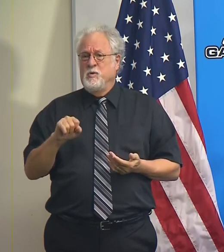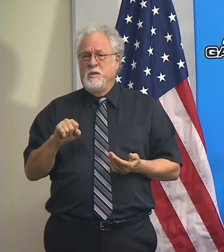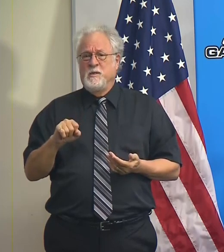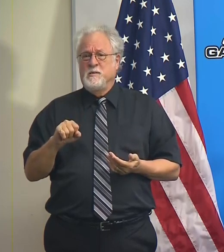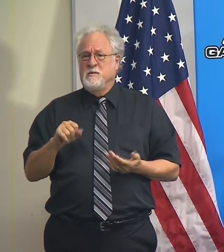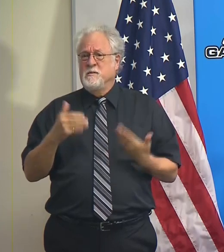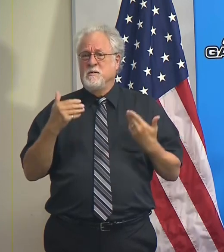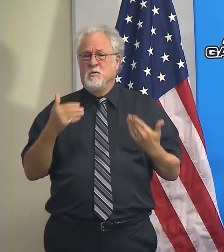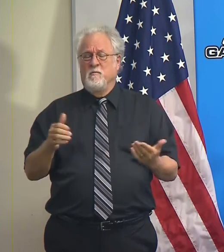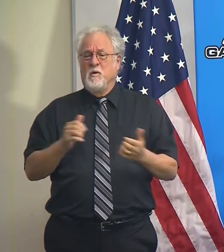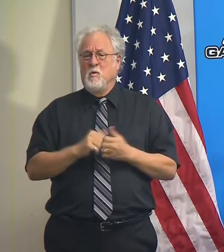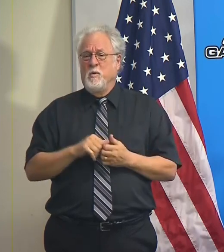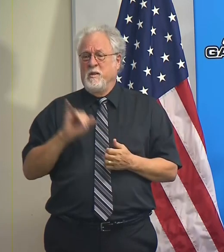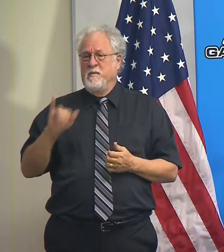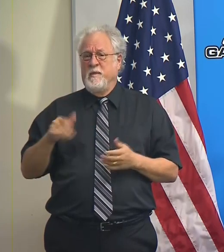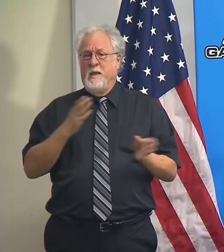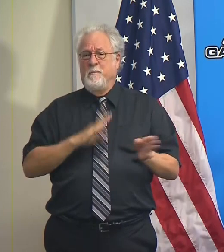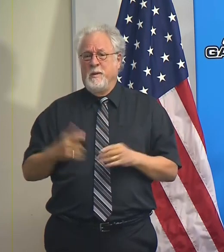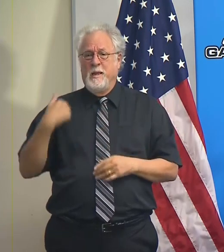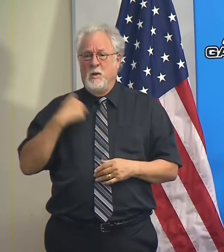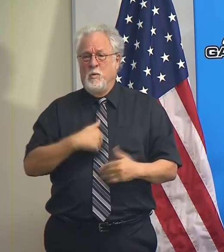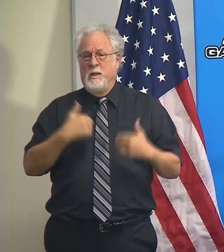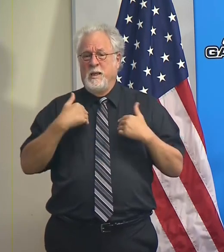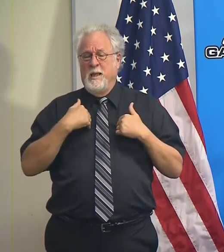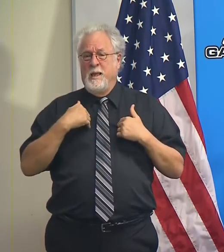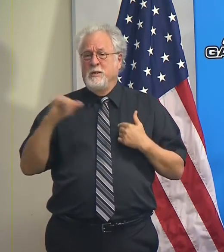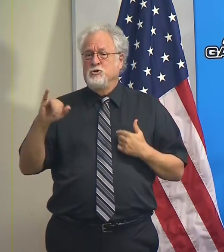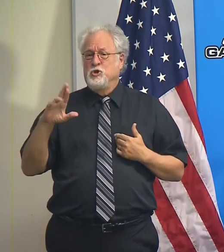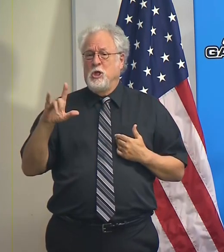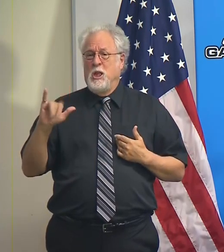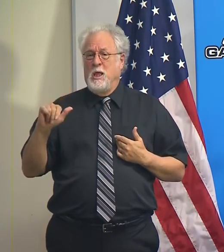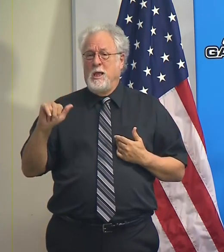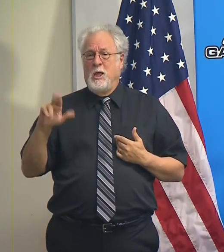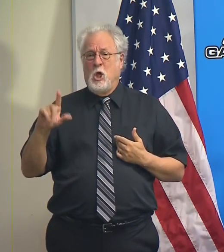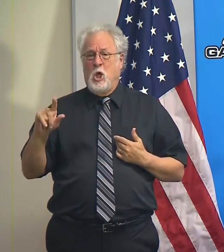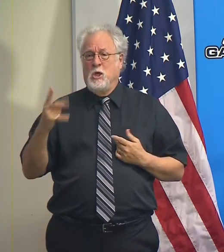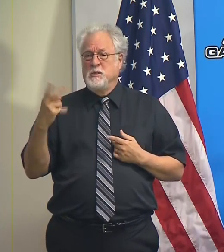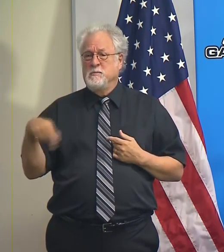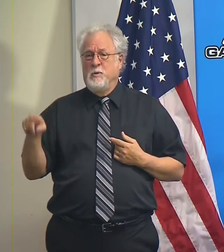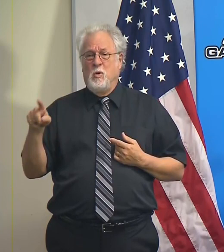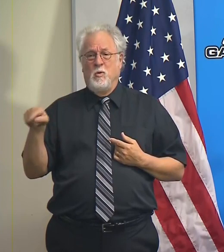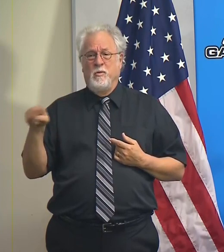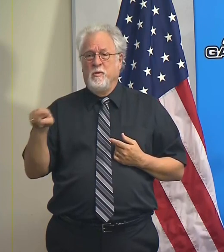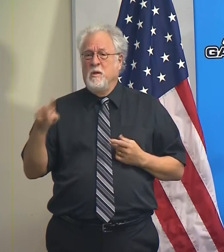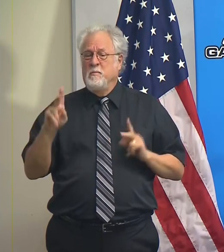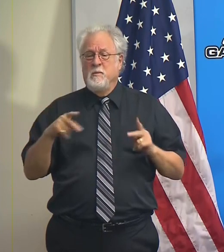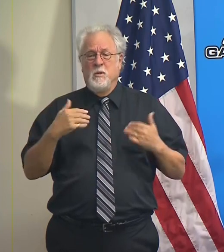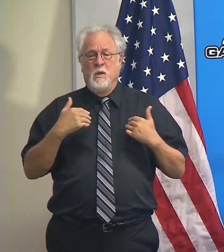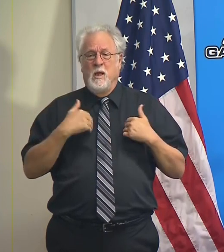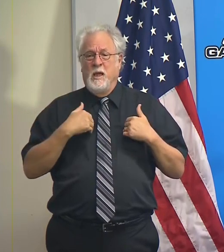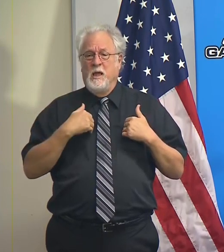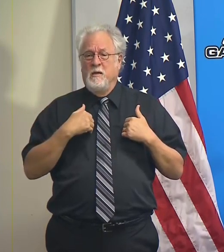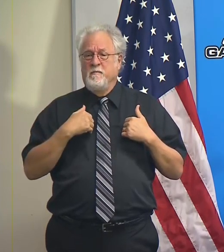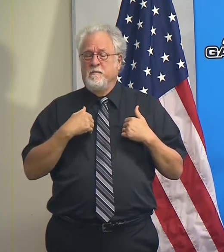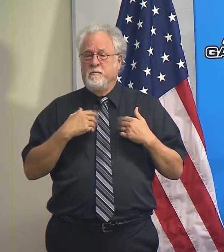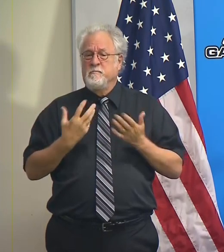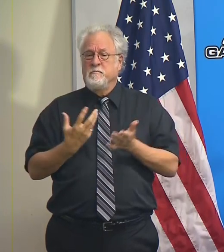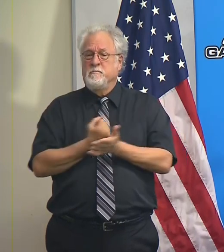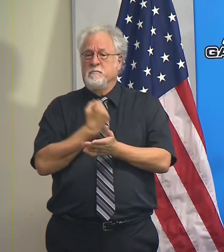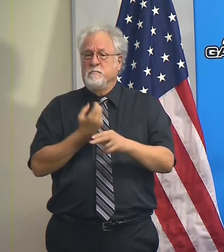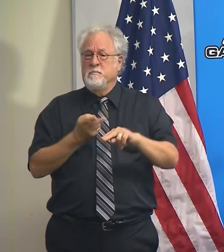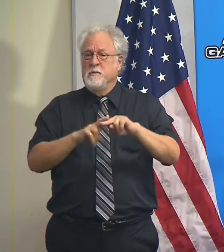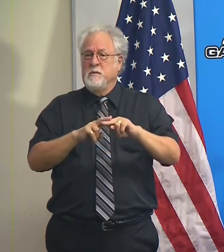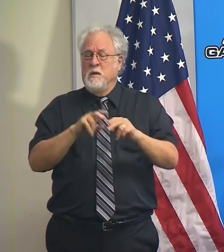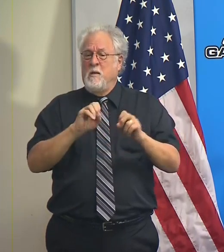go forward with the plan that we implemented in both July and in August, where they have increased opportunities